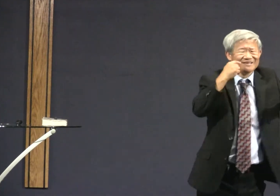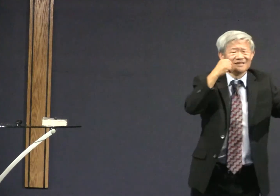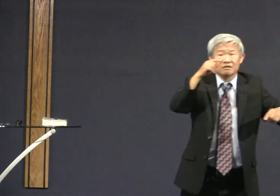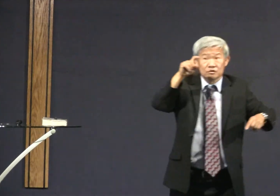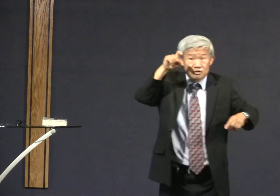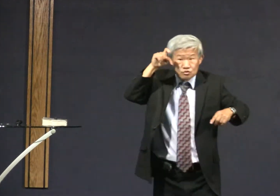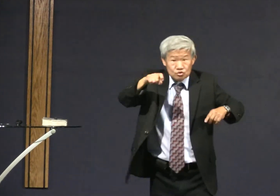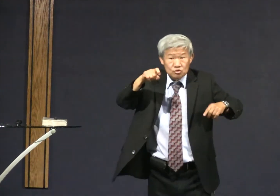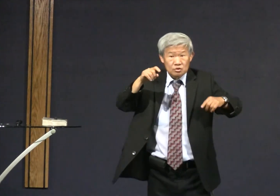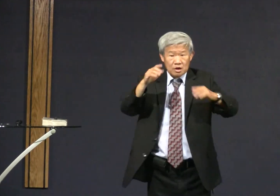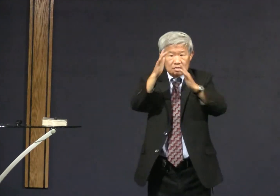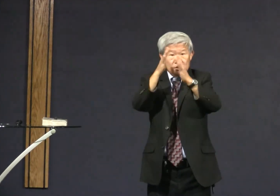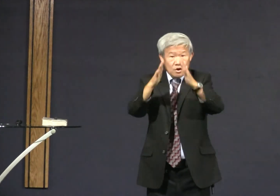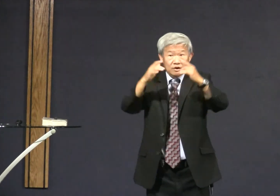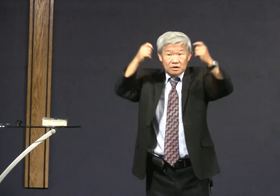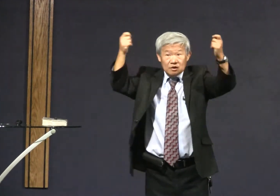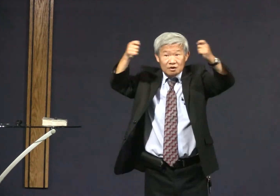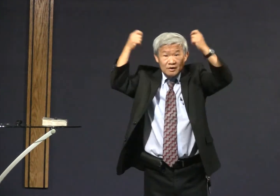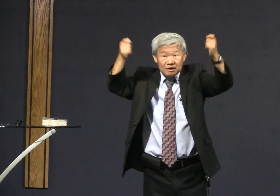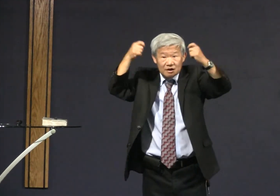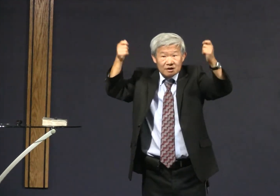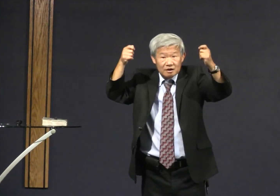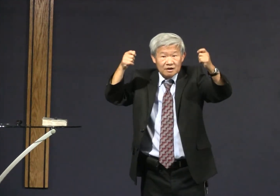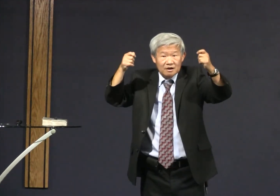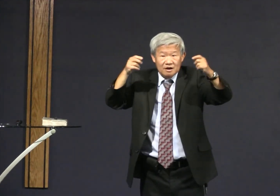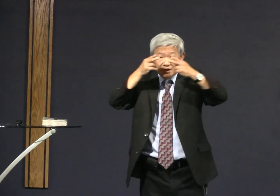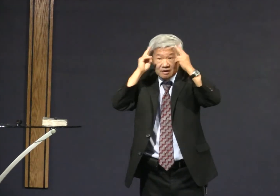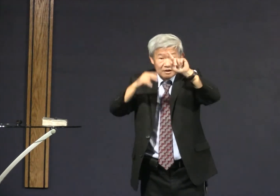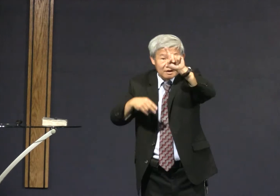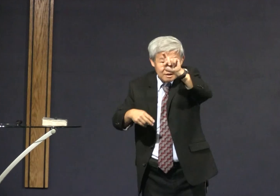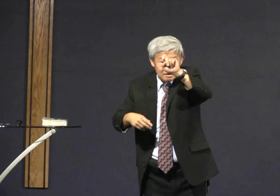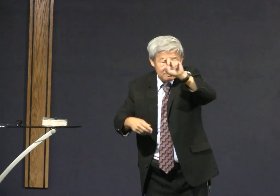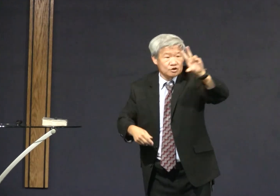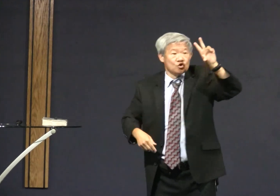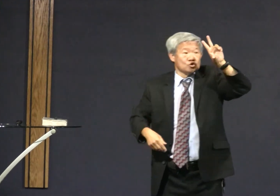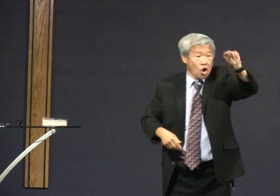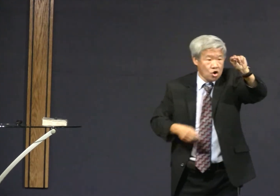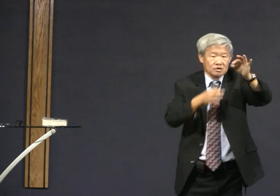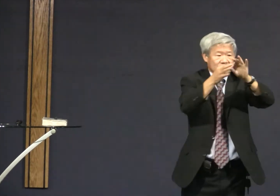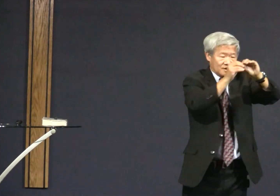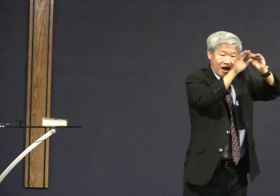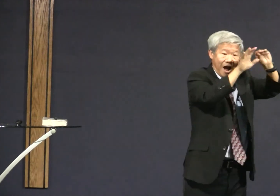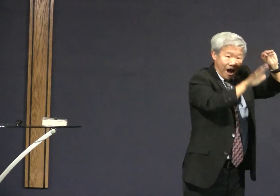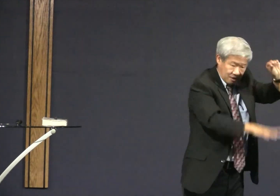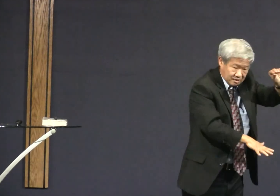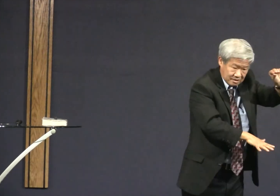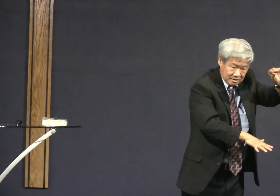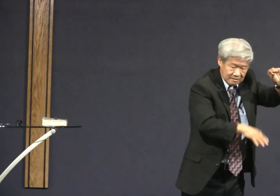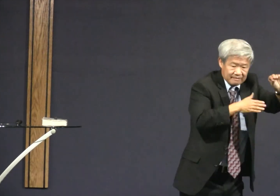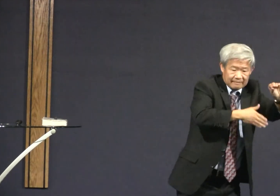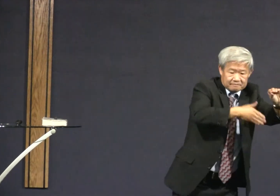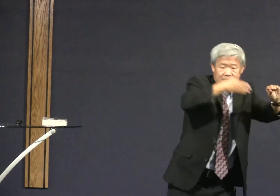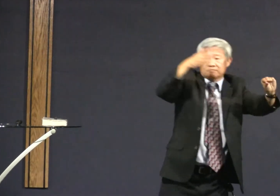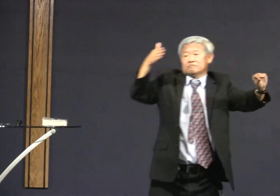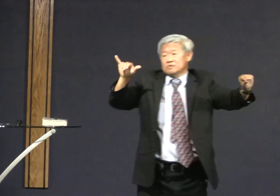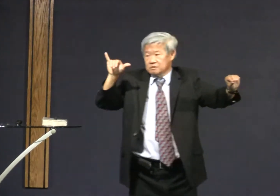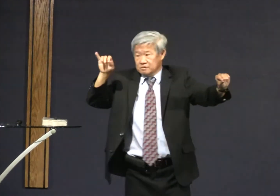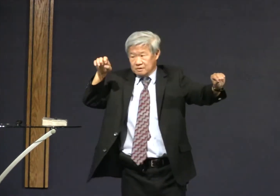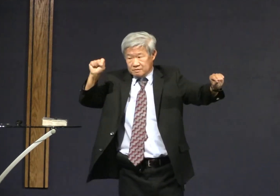before should christians celebrate halloween this is the no answer